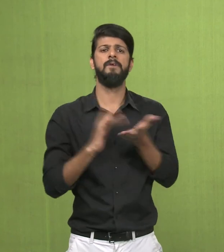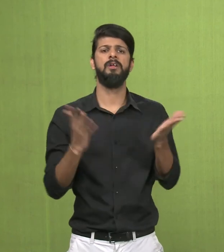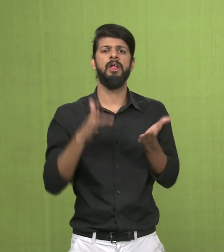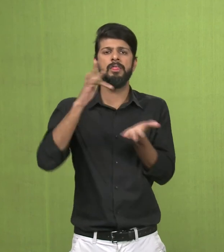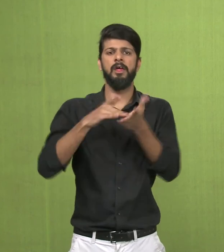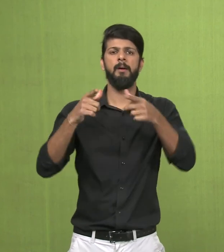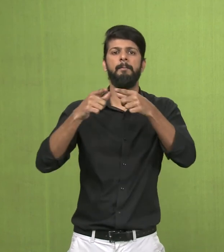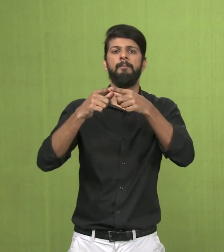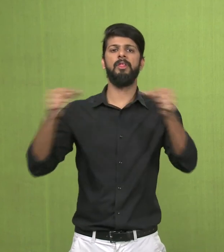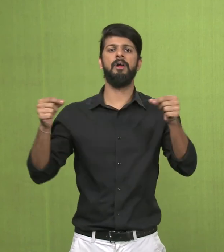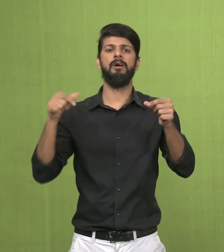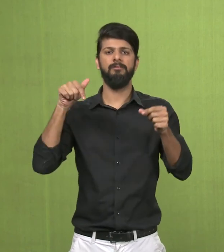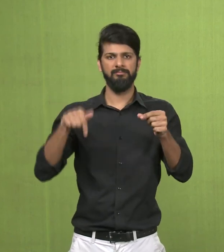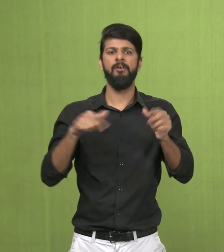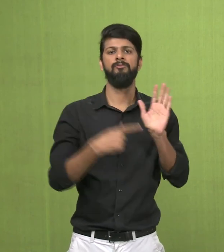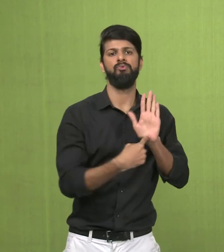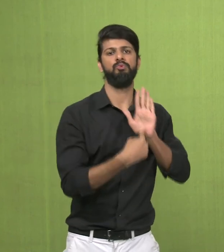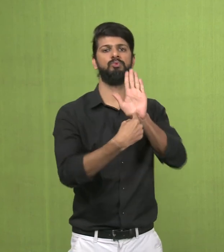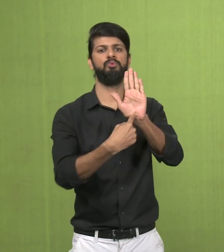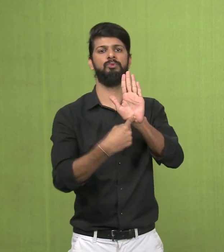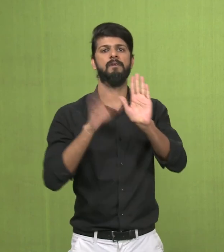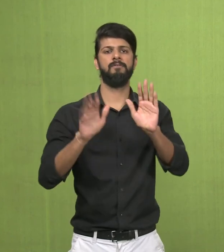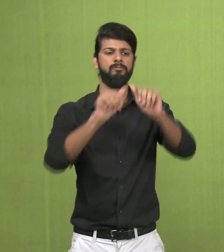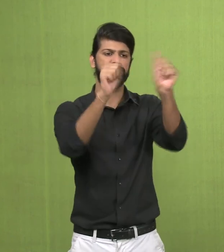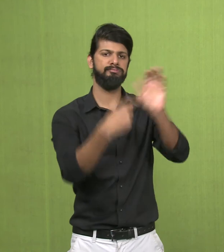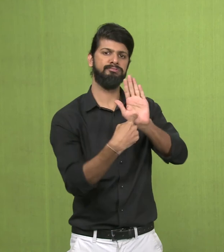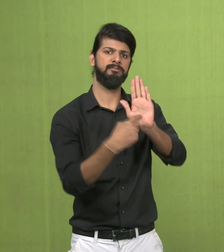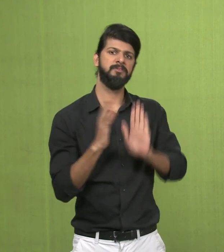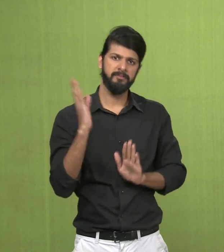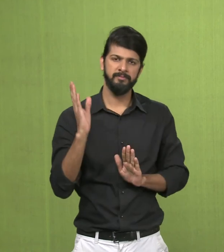And it is exhibited now at the Miho Museum in Japan.